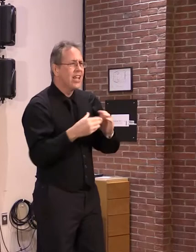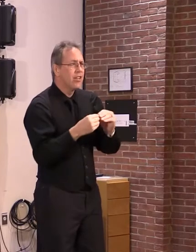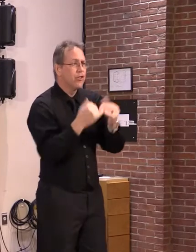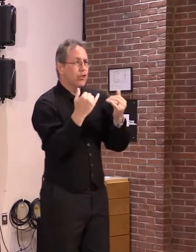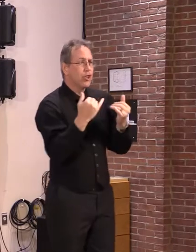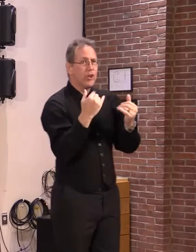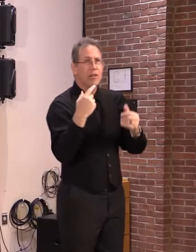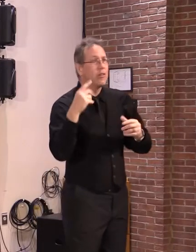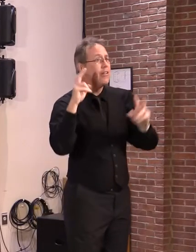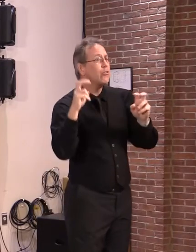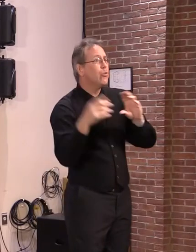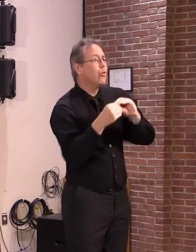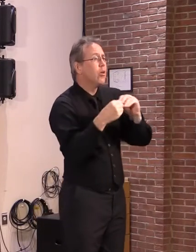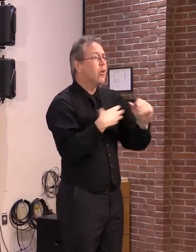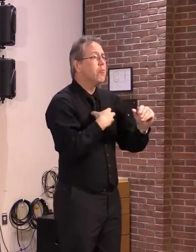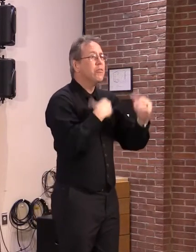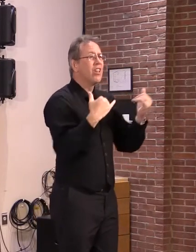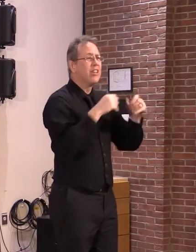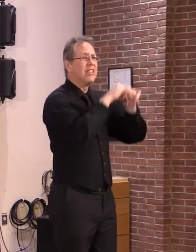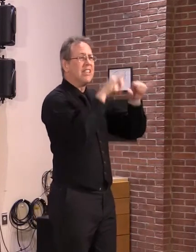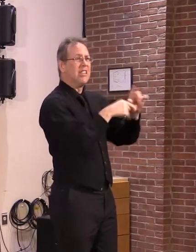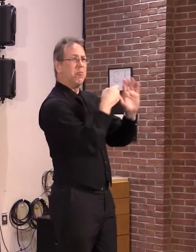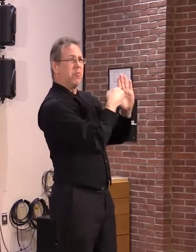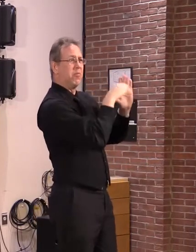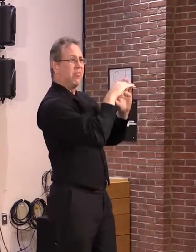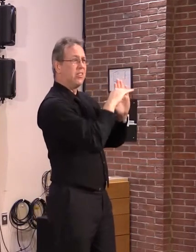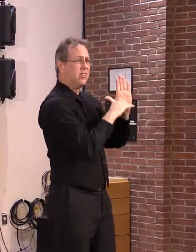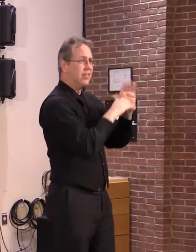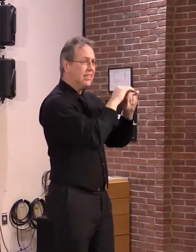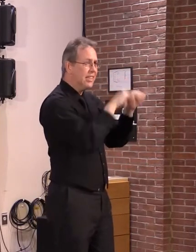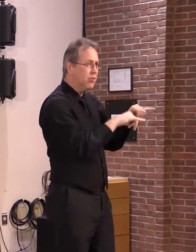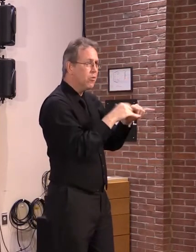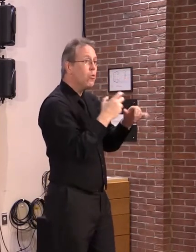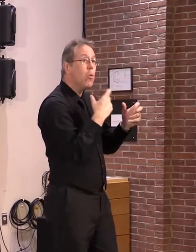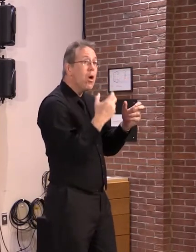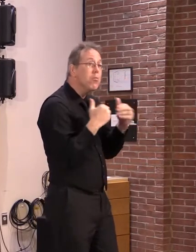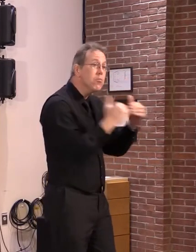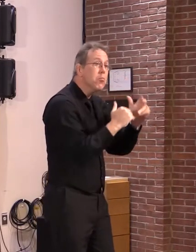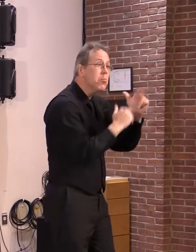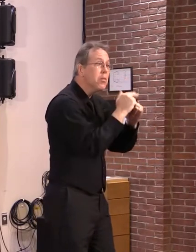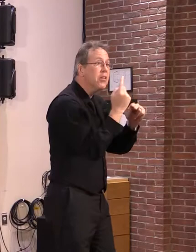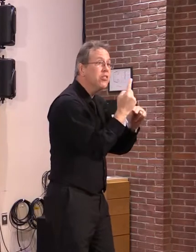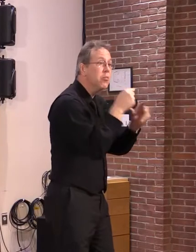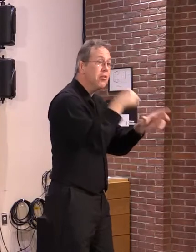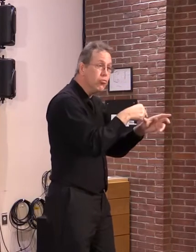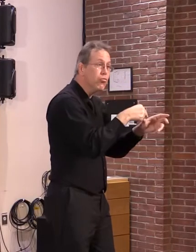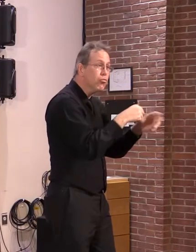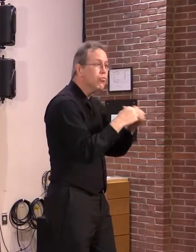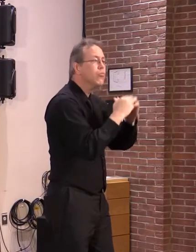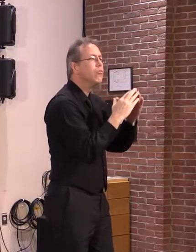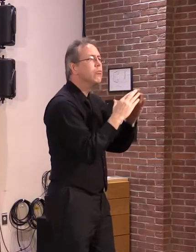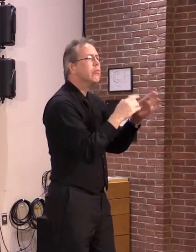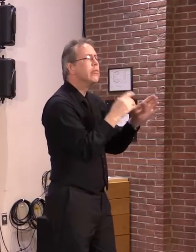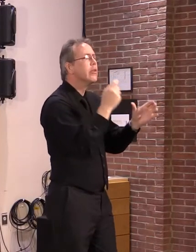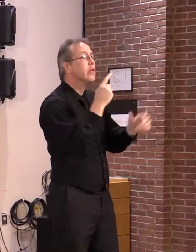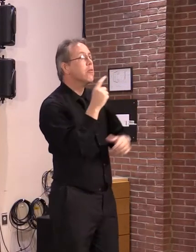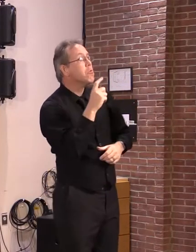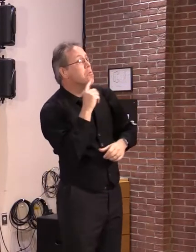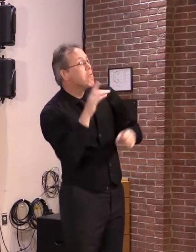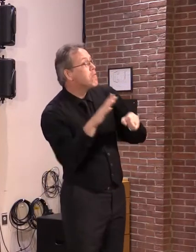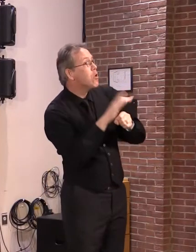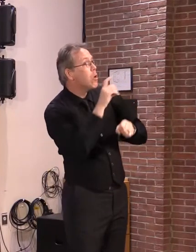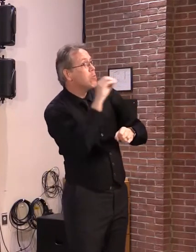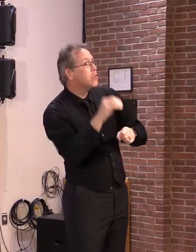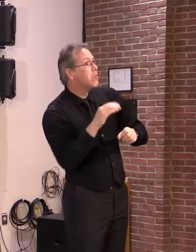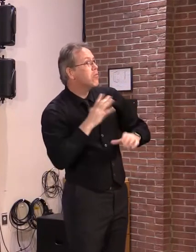system, someone who wants to build a housing project or other types of project in many, many cases, not every case, but in many cases needs to